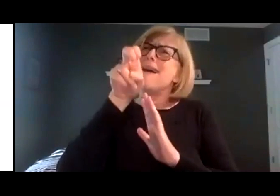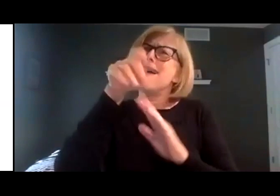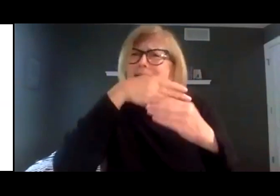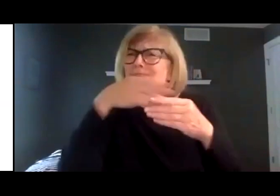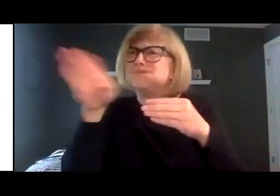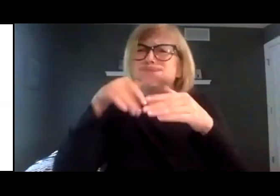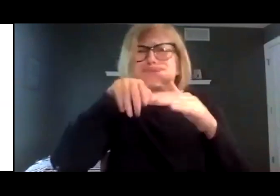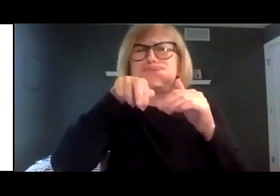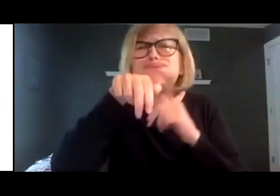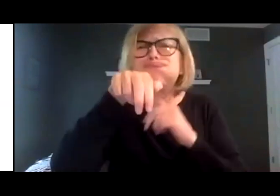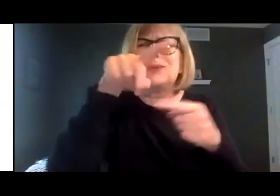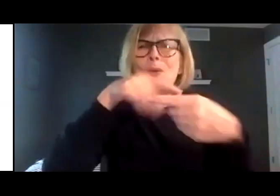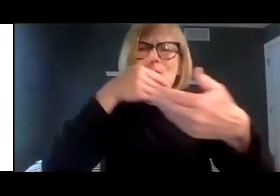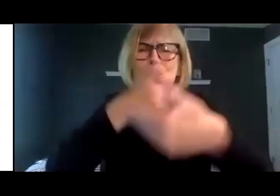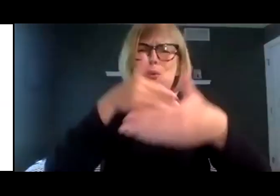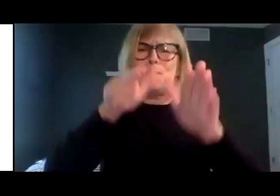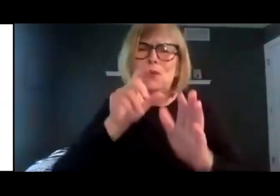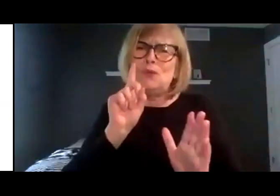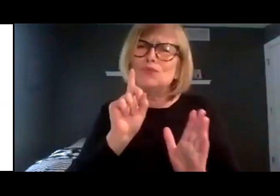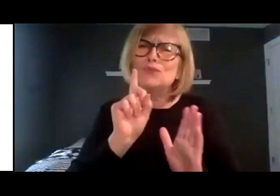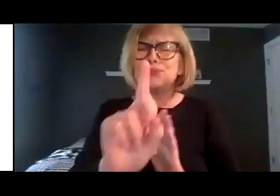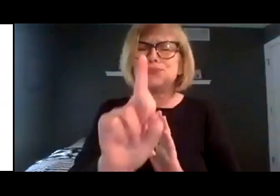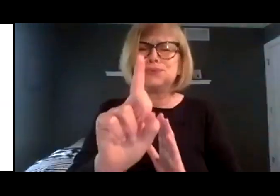straight to her own room.